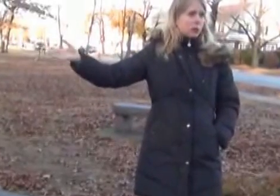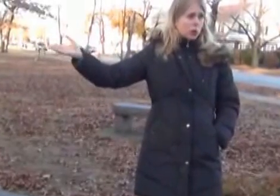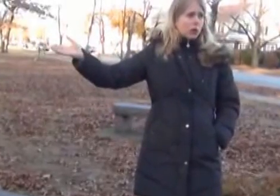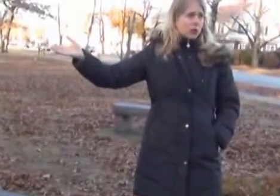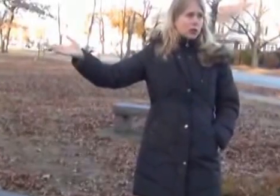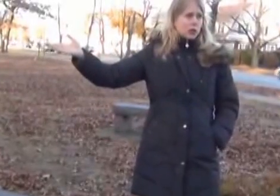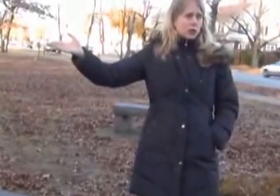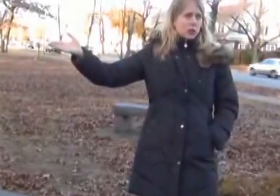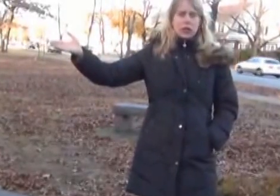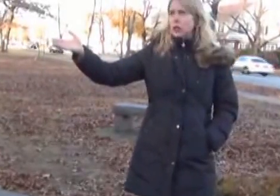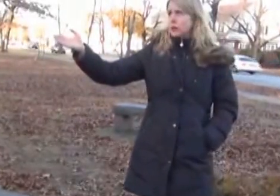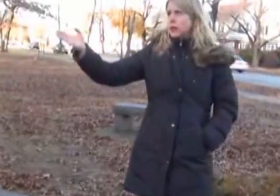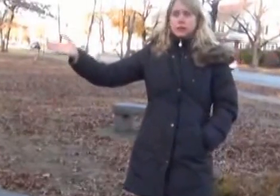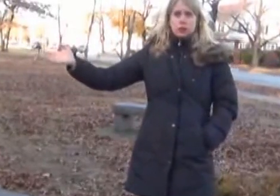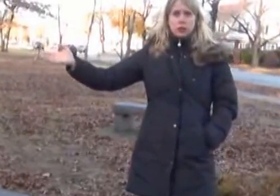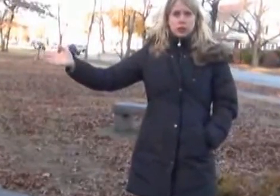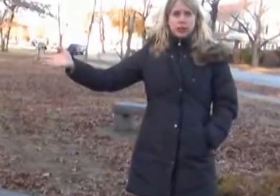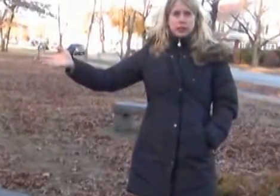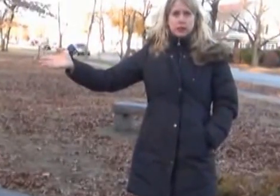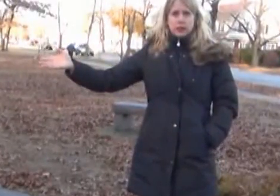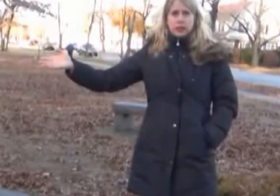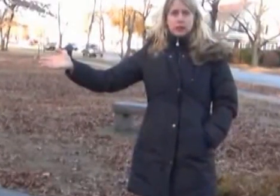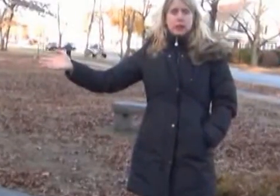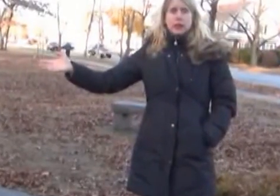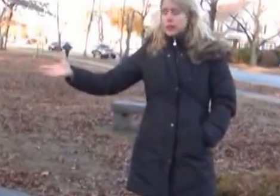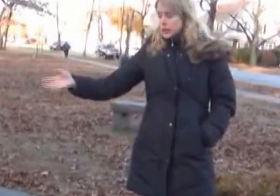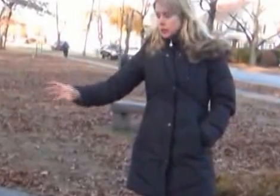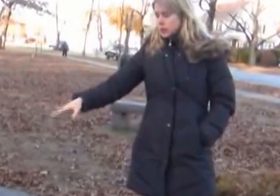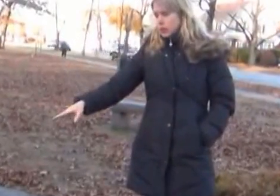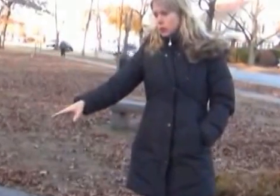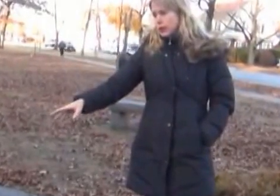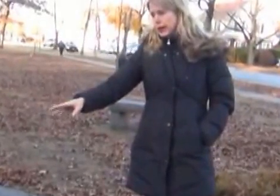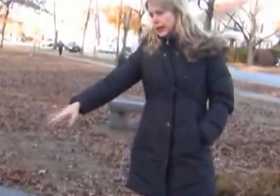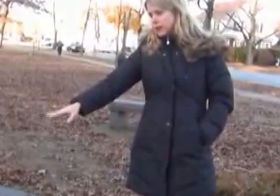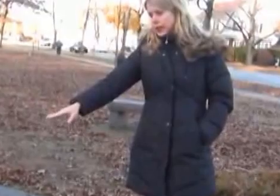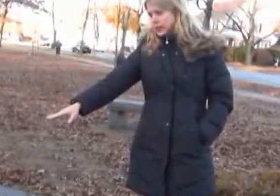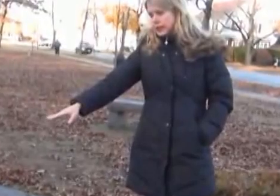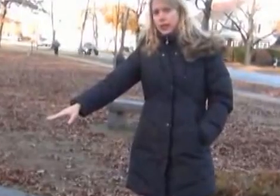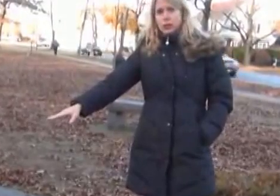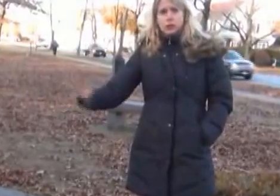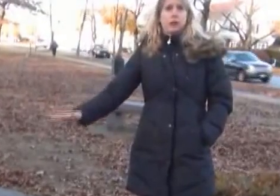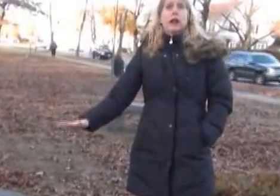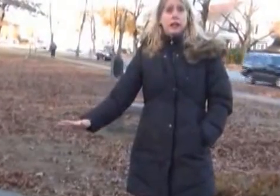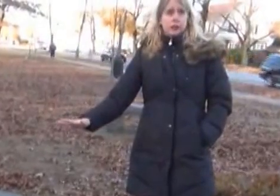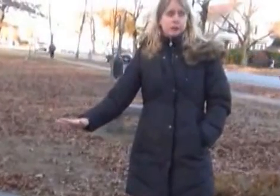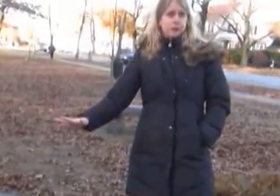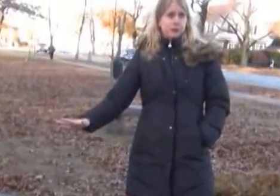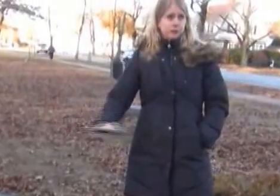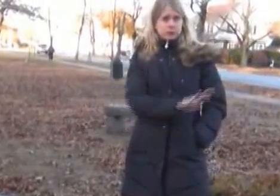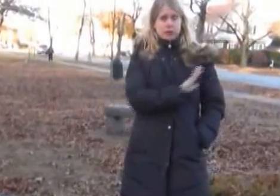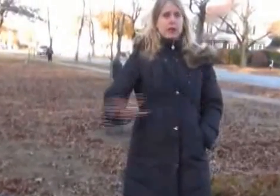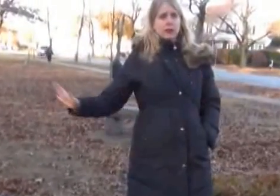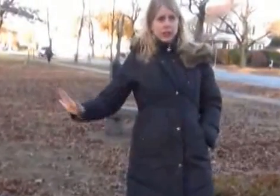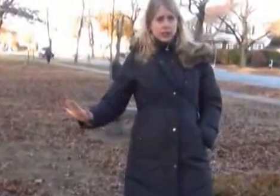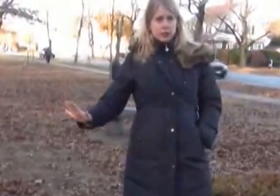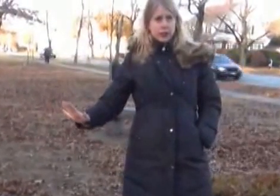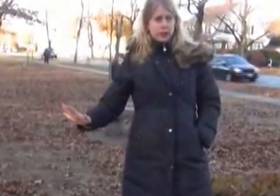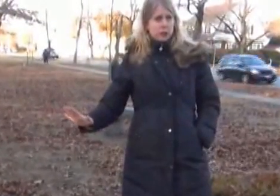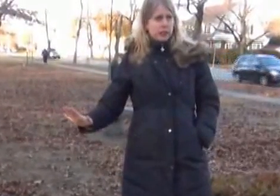many more concentration camps than this. So, Abe Landau survived. Everybody in his family was